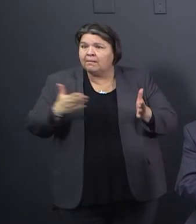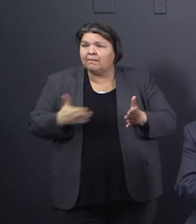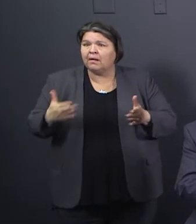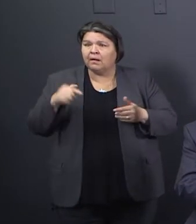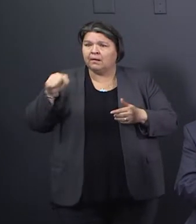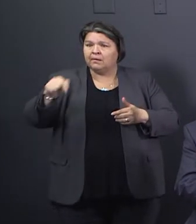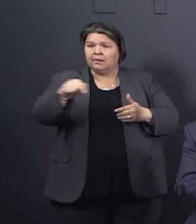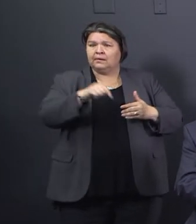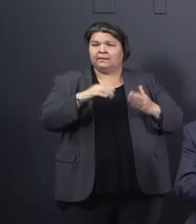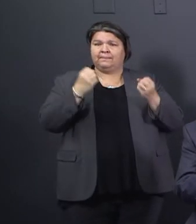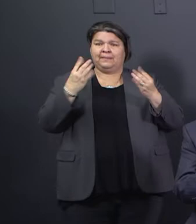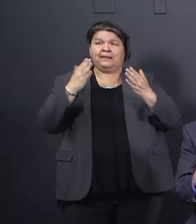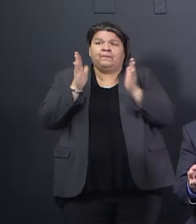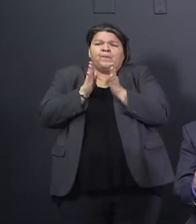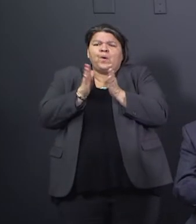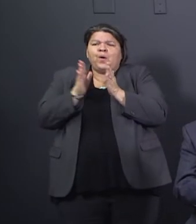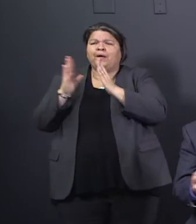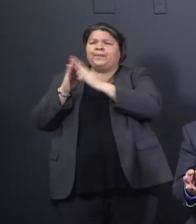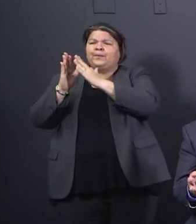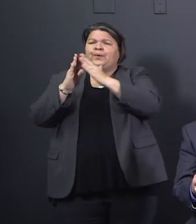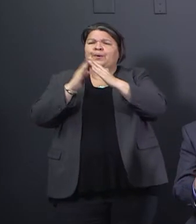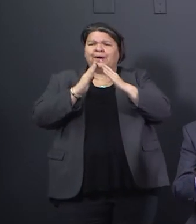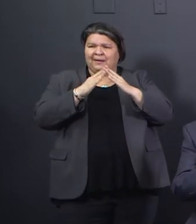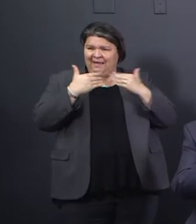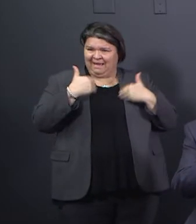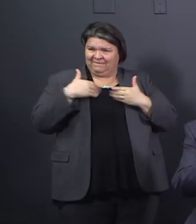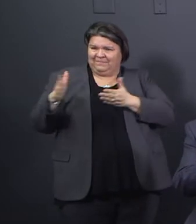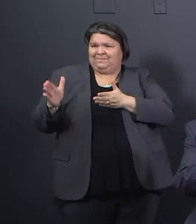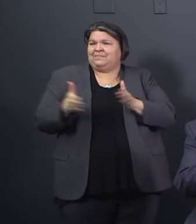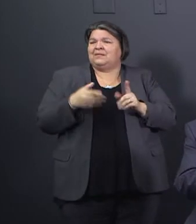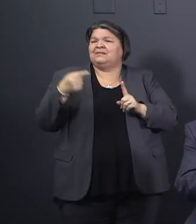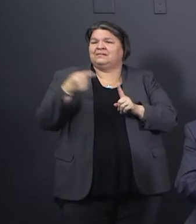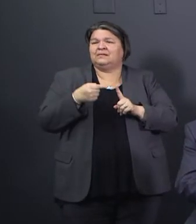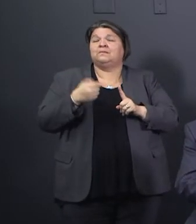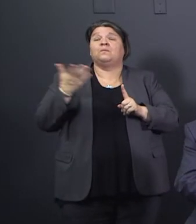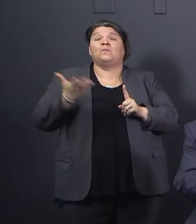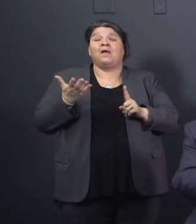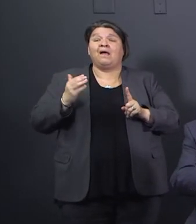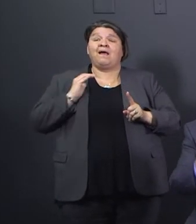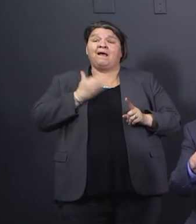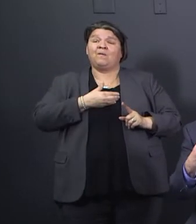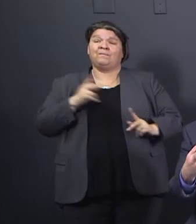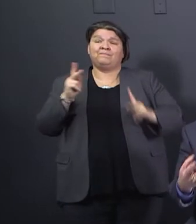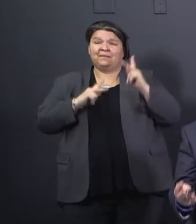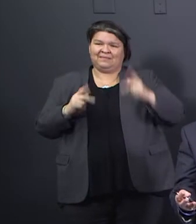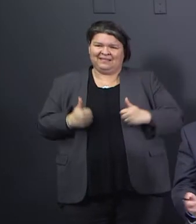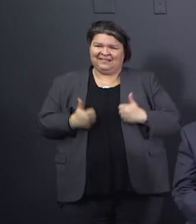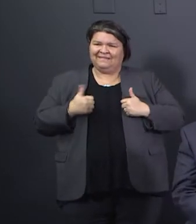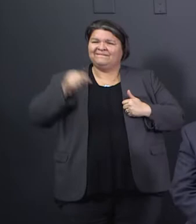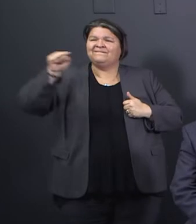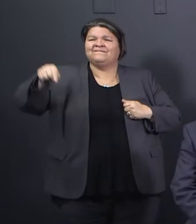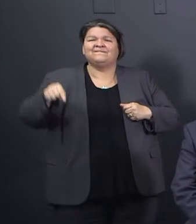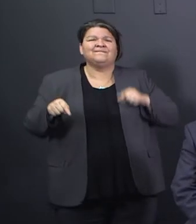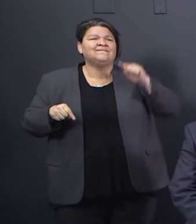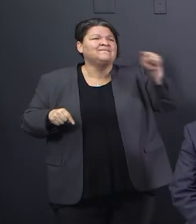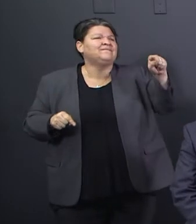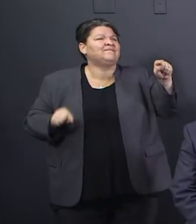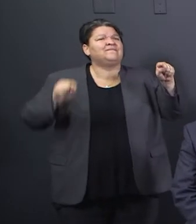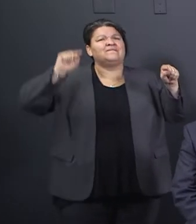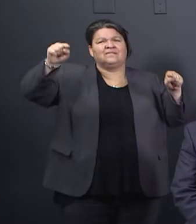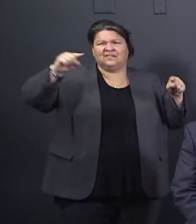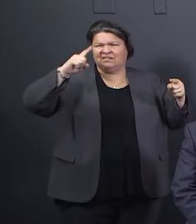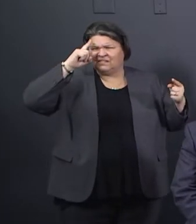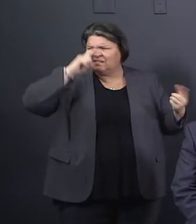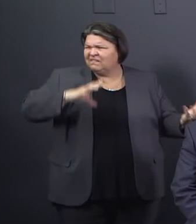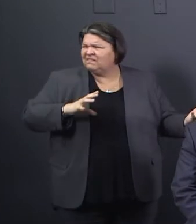to stop the confusion between what the governor had ordered and what we already had in place. And